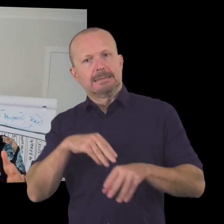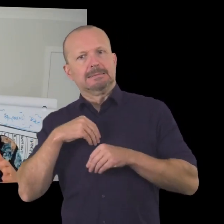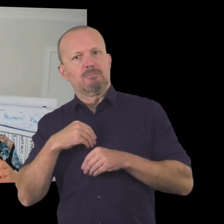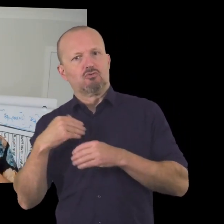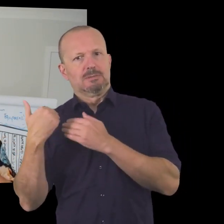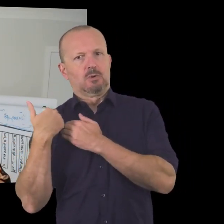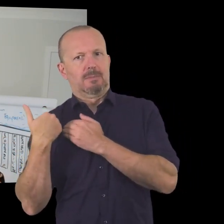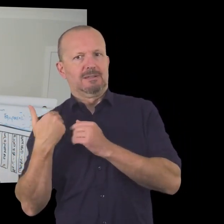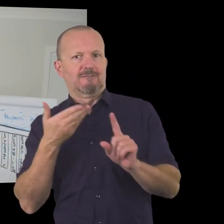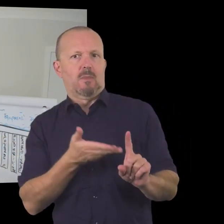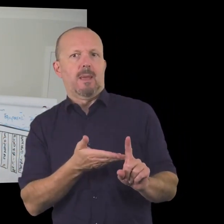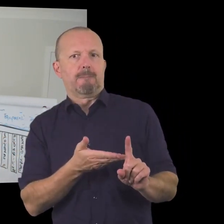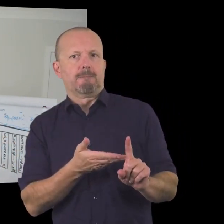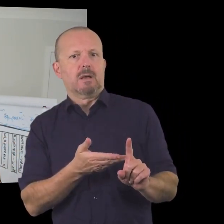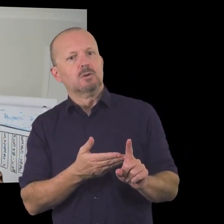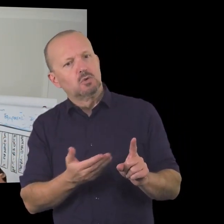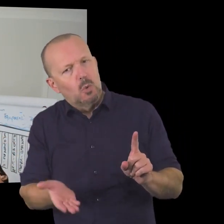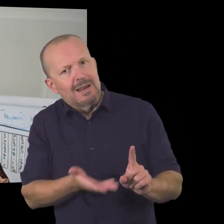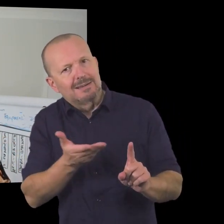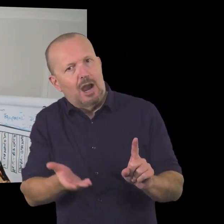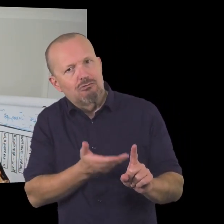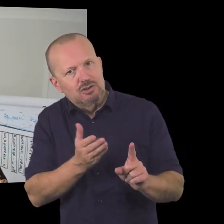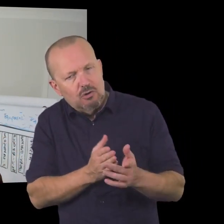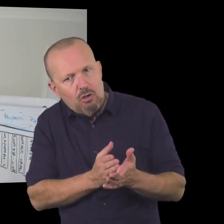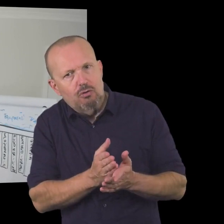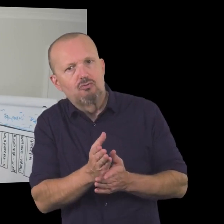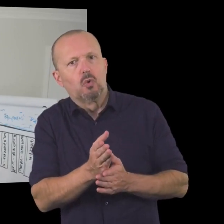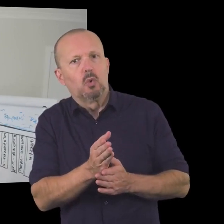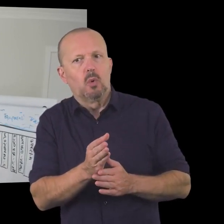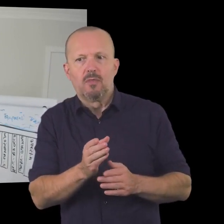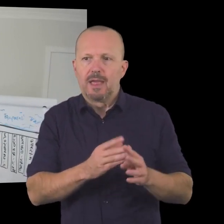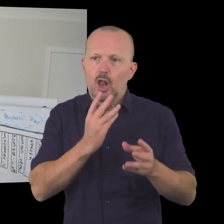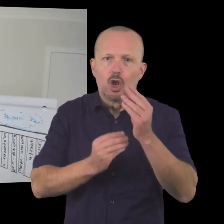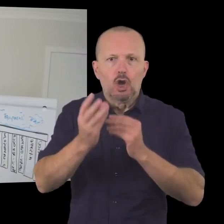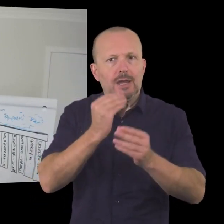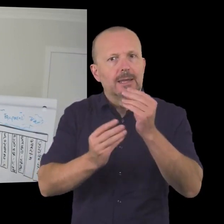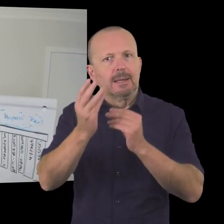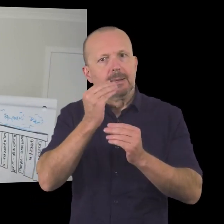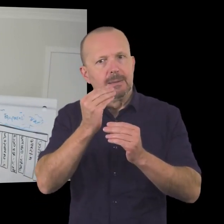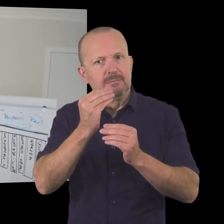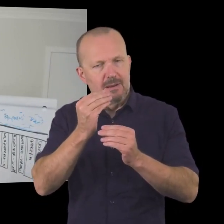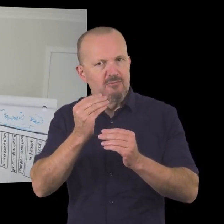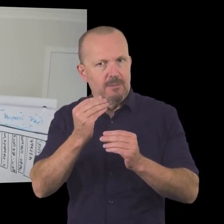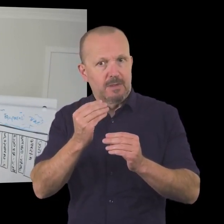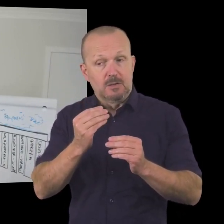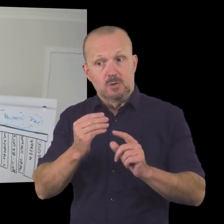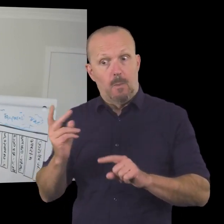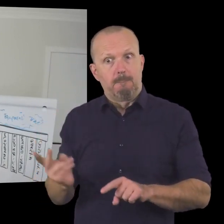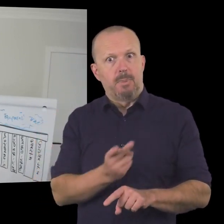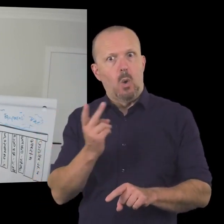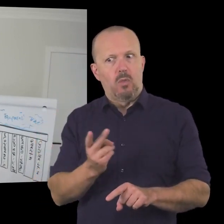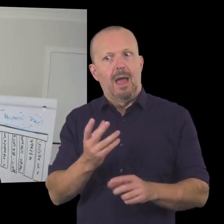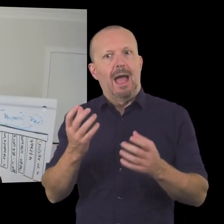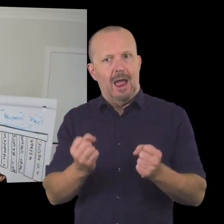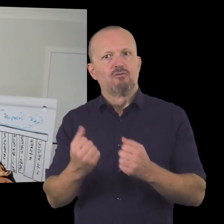uh to sobriety uh and at the same time though that person assumes a level of responsibility for their success in their